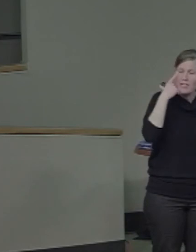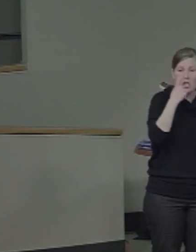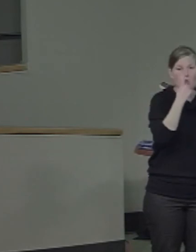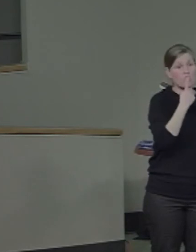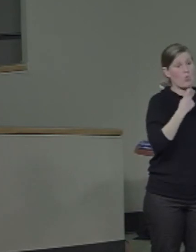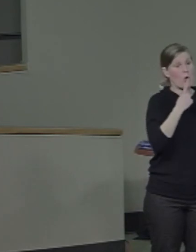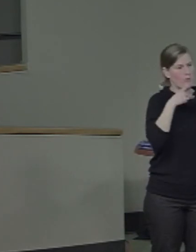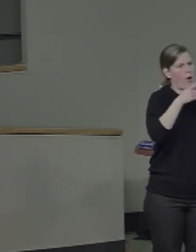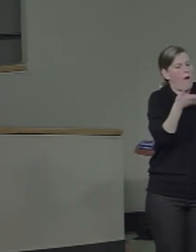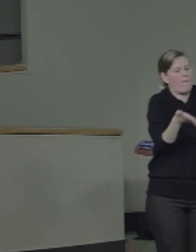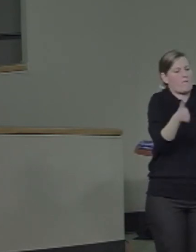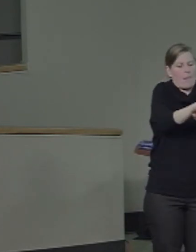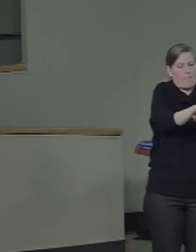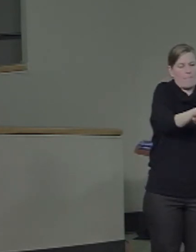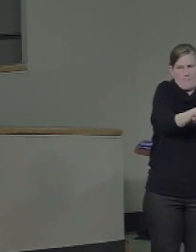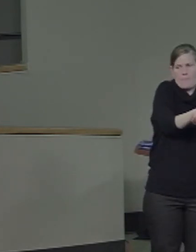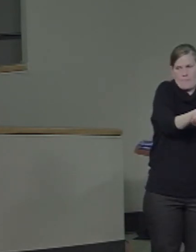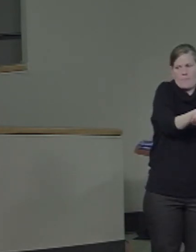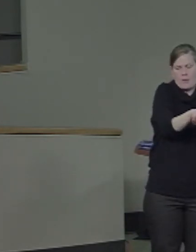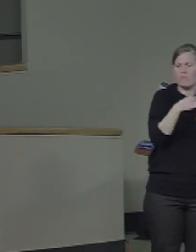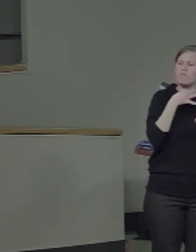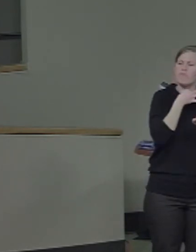So I'm curious about that.